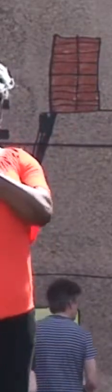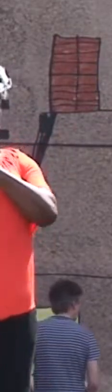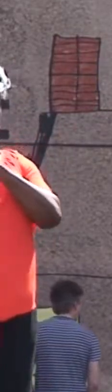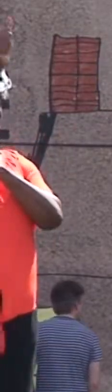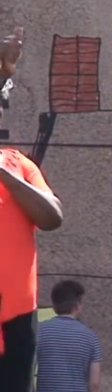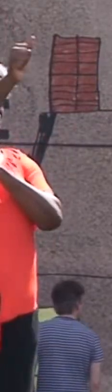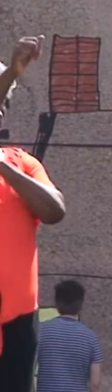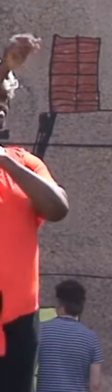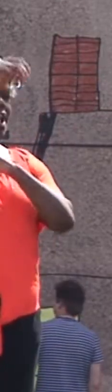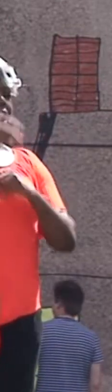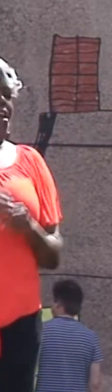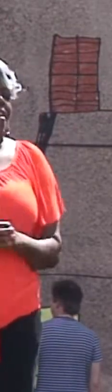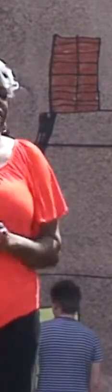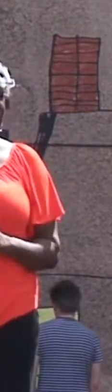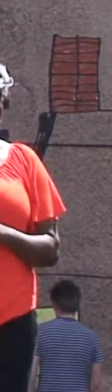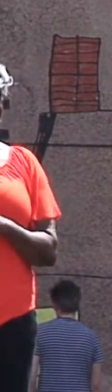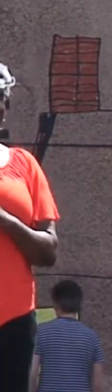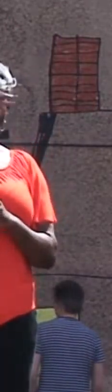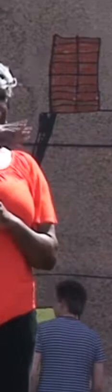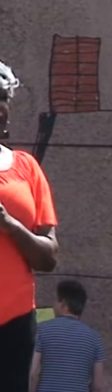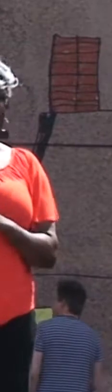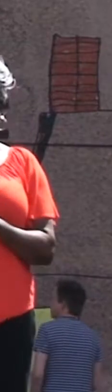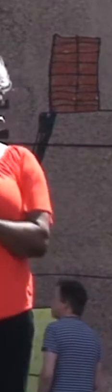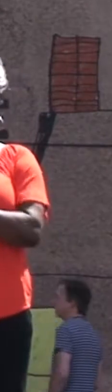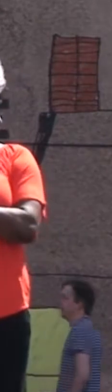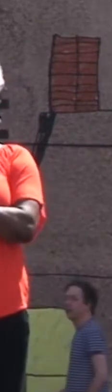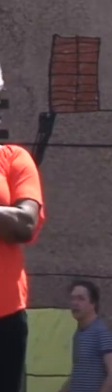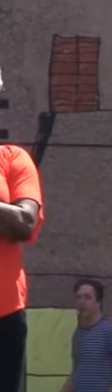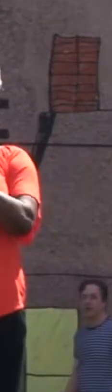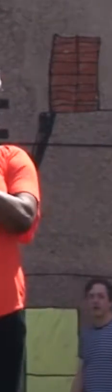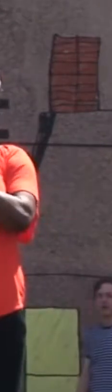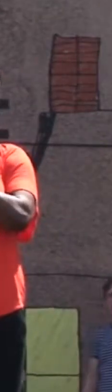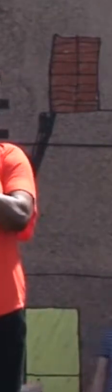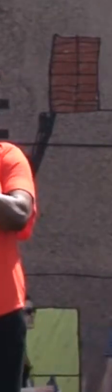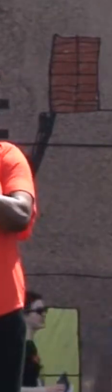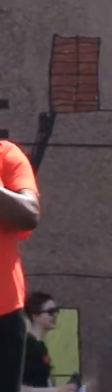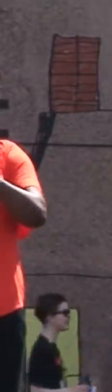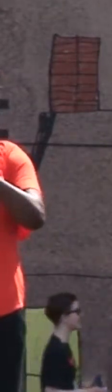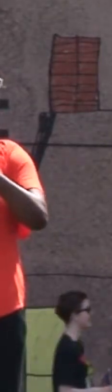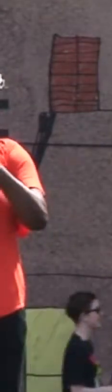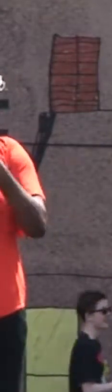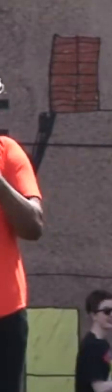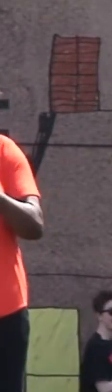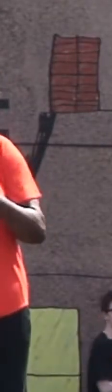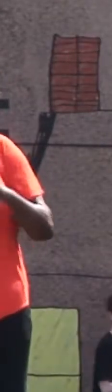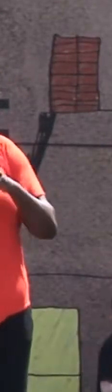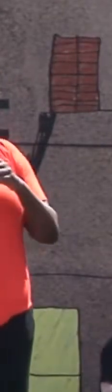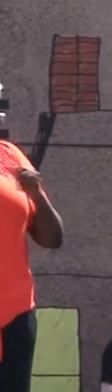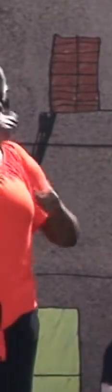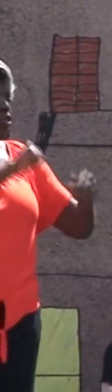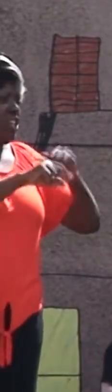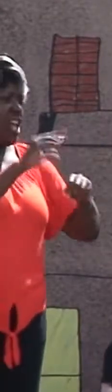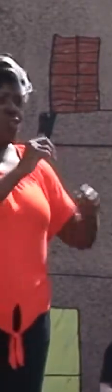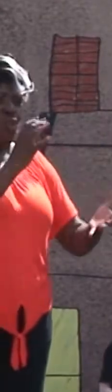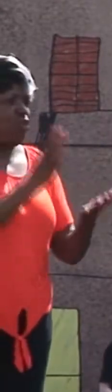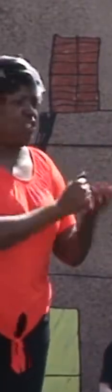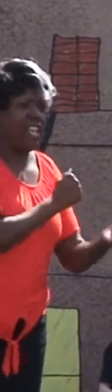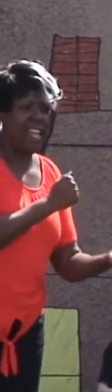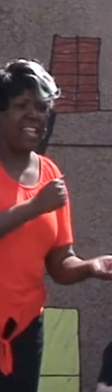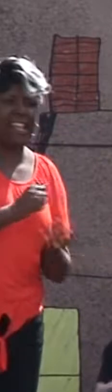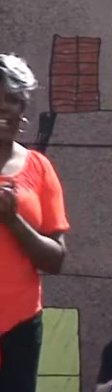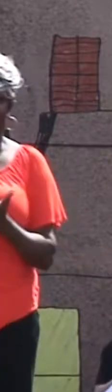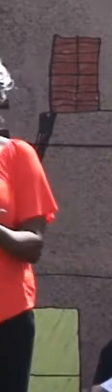Atom, A-T-O-M. Up and Atom, it's time to react. No science, no chance. Evidence matters.